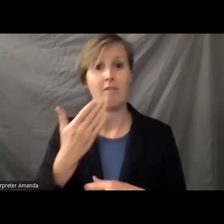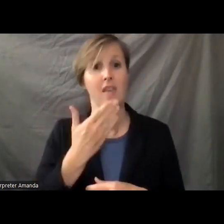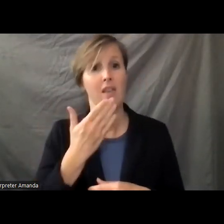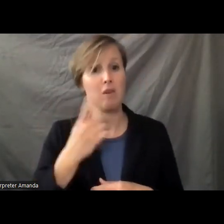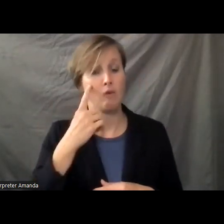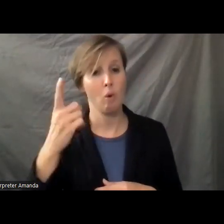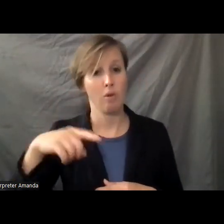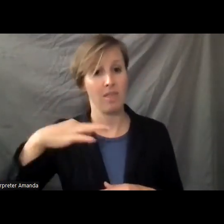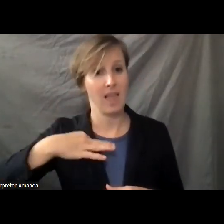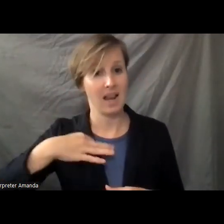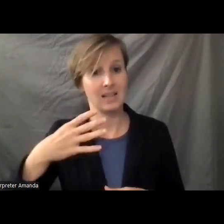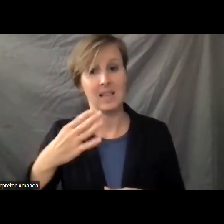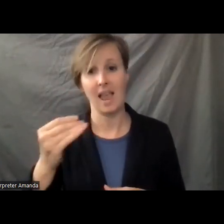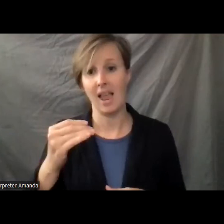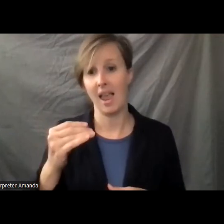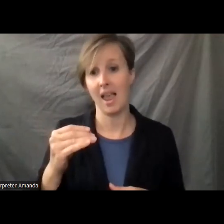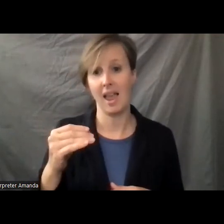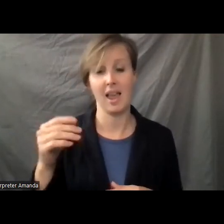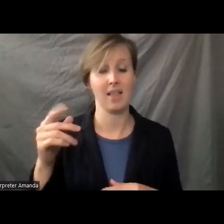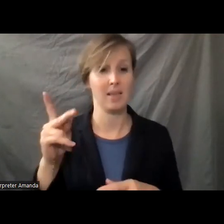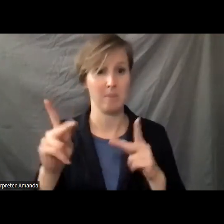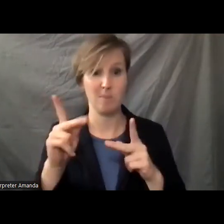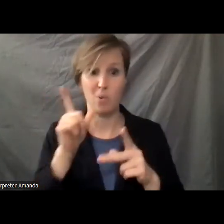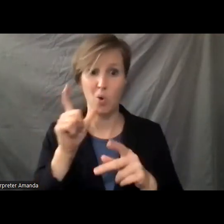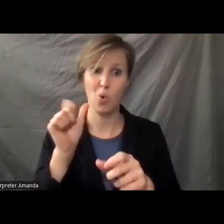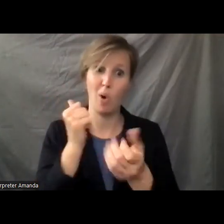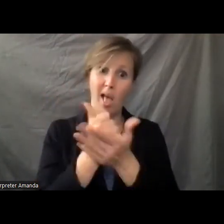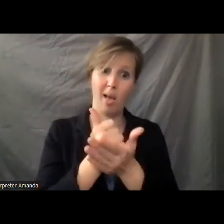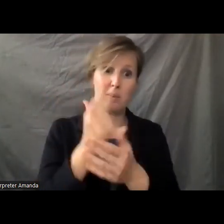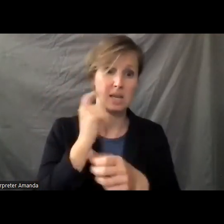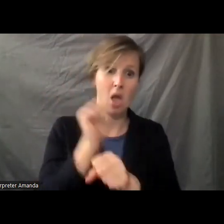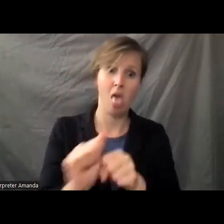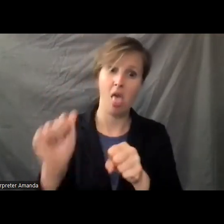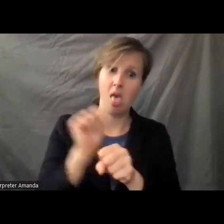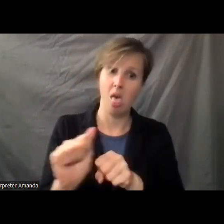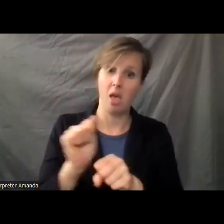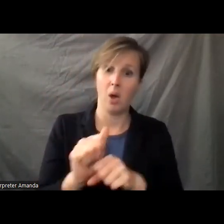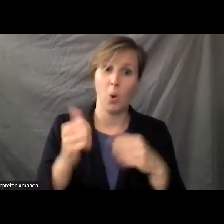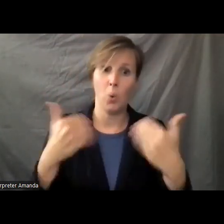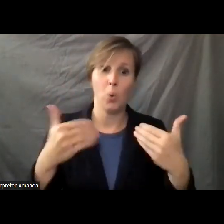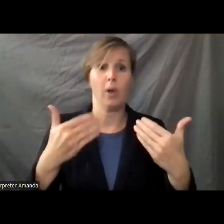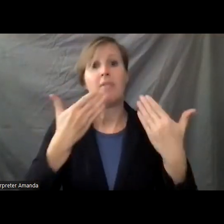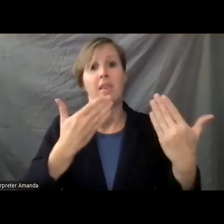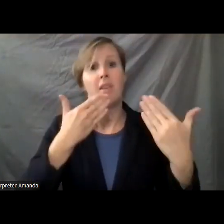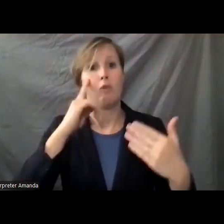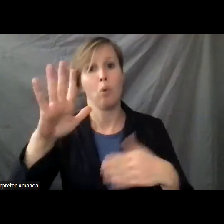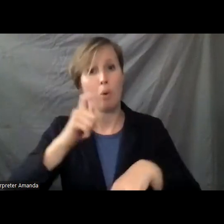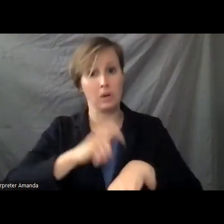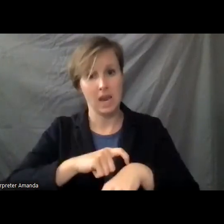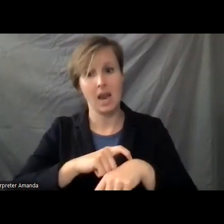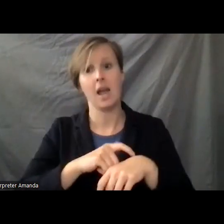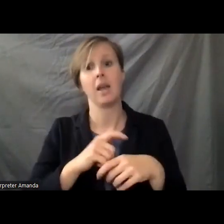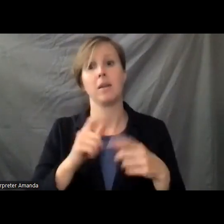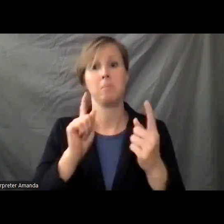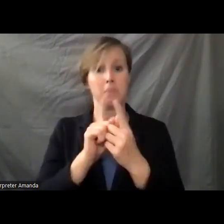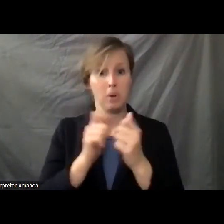tirelessly. Campaigning is no joke. It's a thankless job in many regards, and we are so grateful for the time that you spent meeting